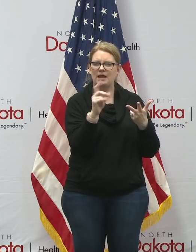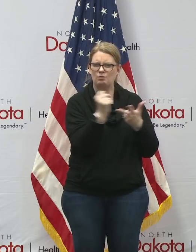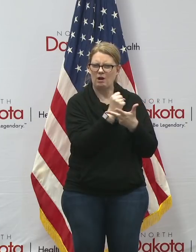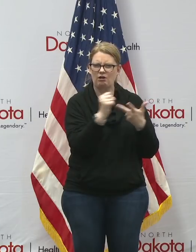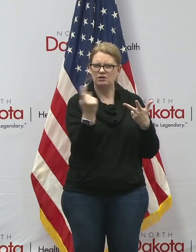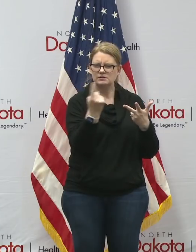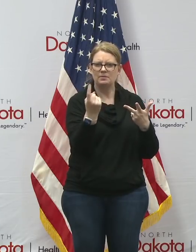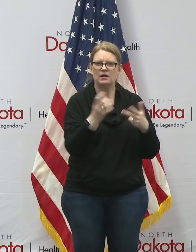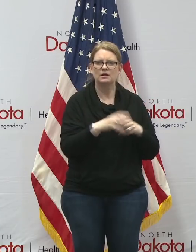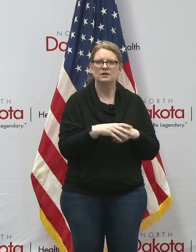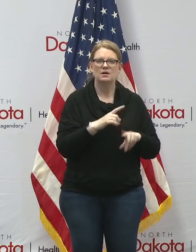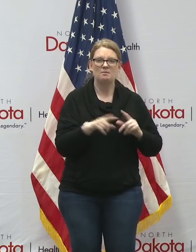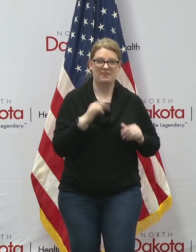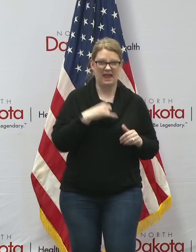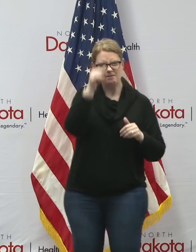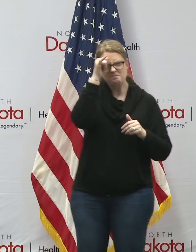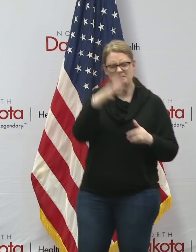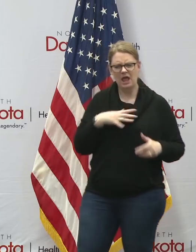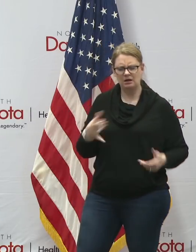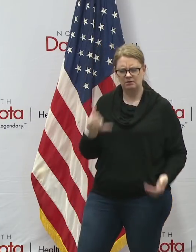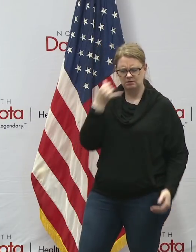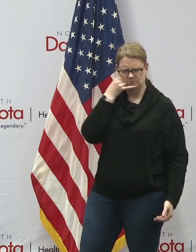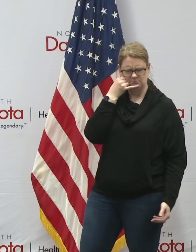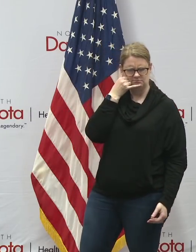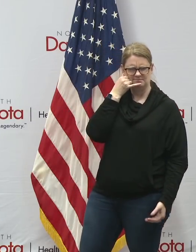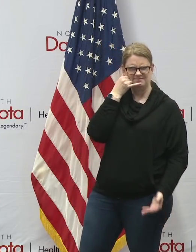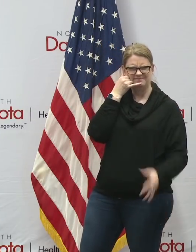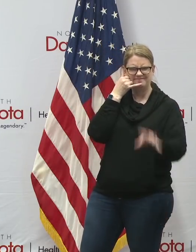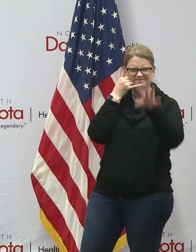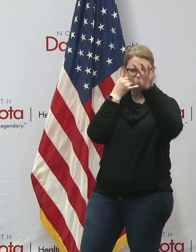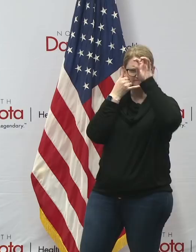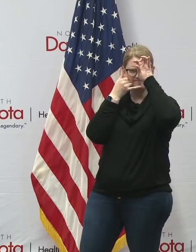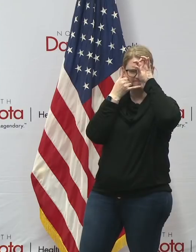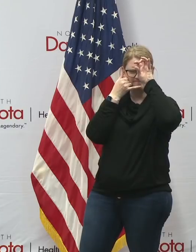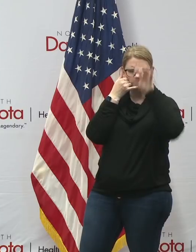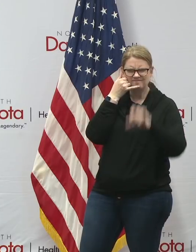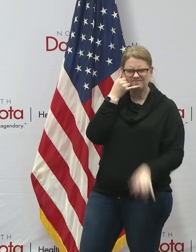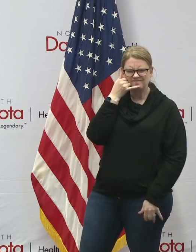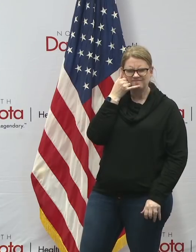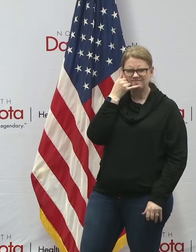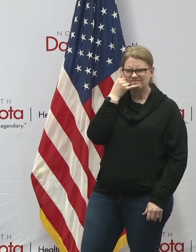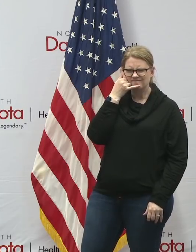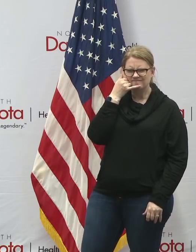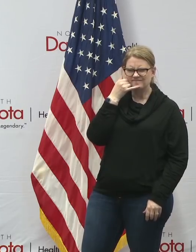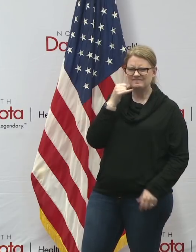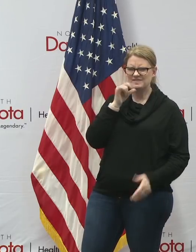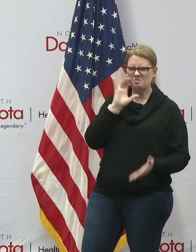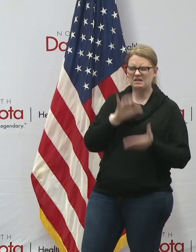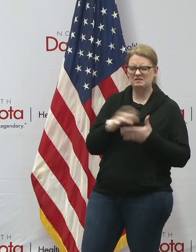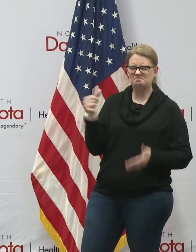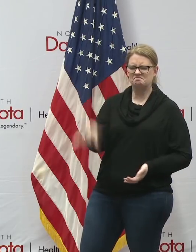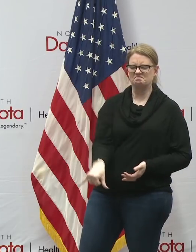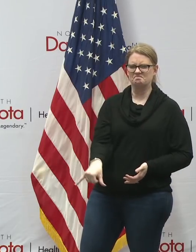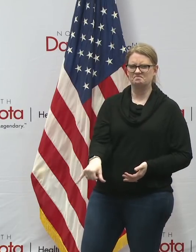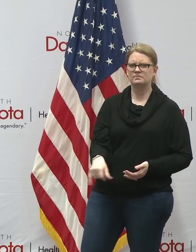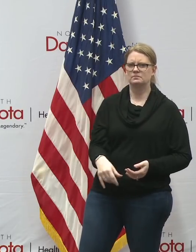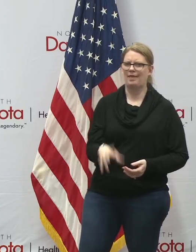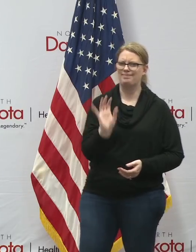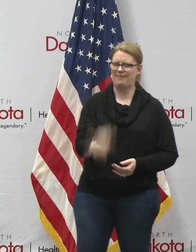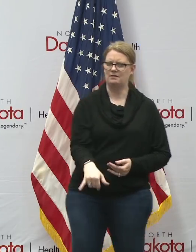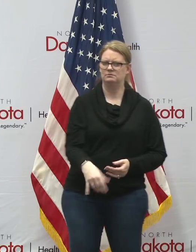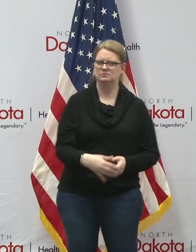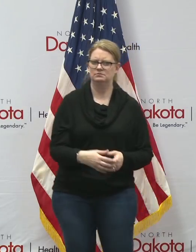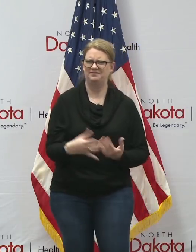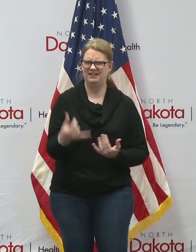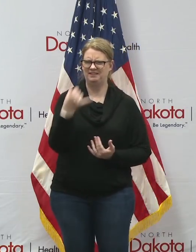so he was alert he was smart he did what we said you should always do and that's hang up on those calls the other uh